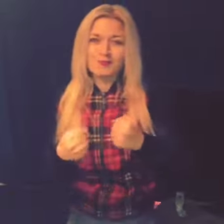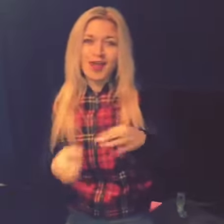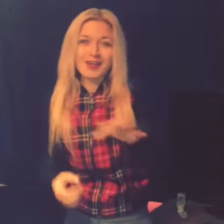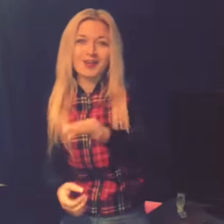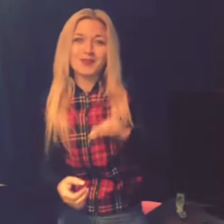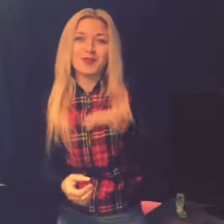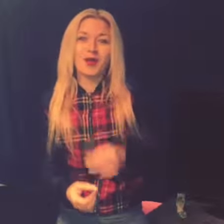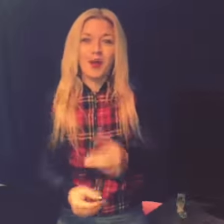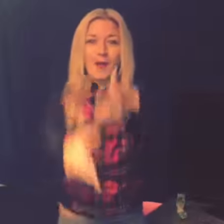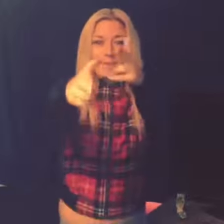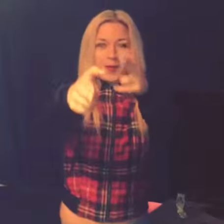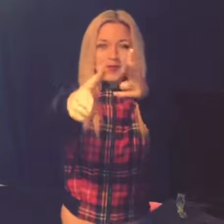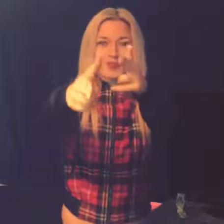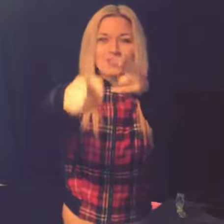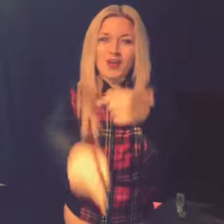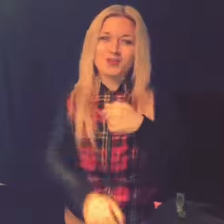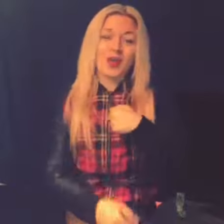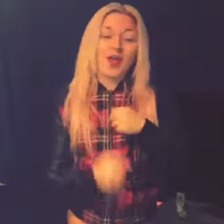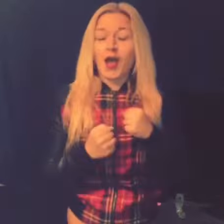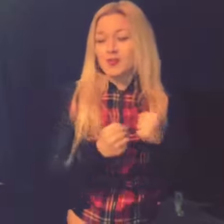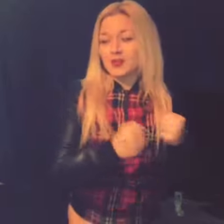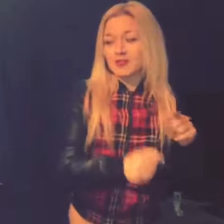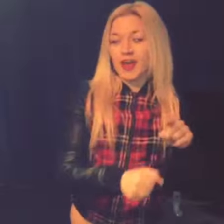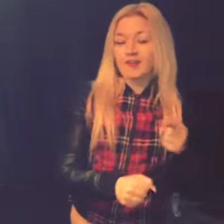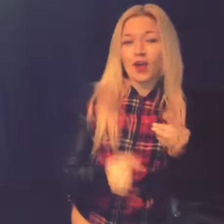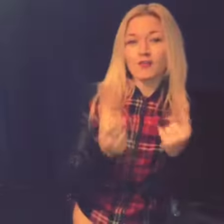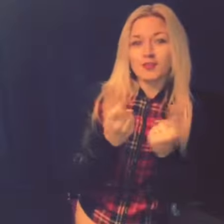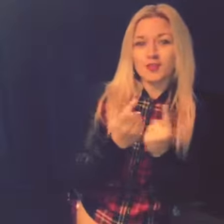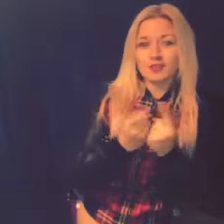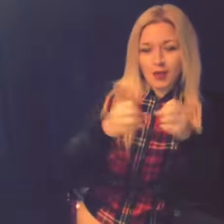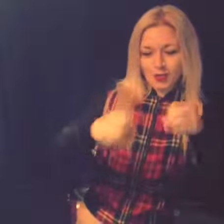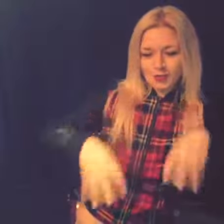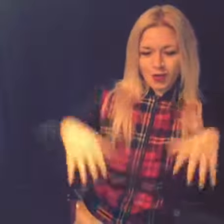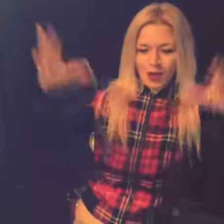cry on your gloves Pop and shut I'm being juggling up with your fucking truck